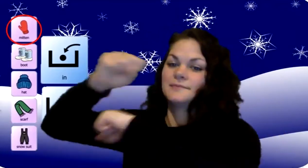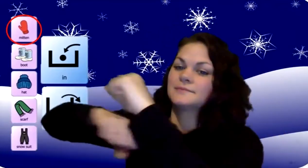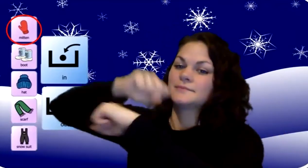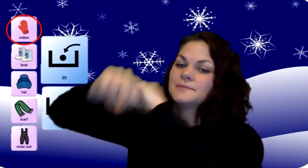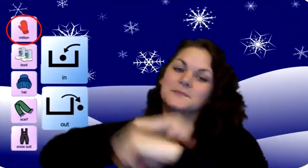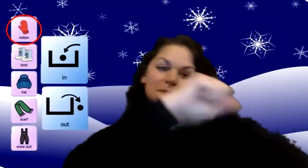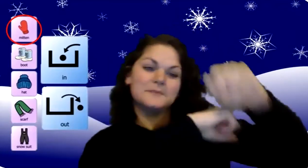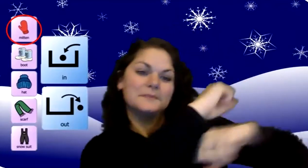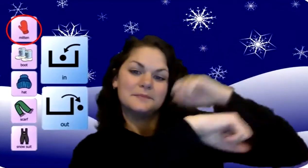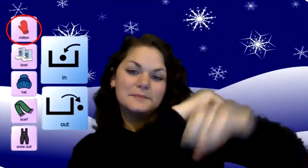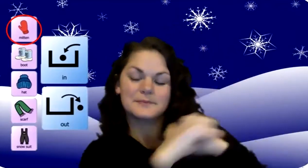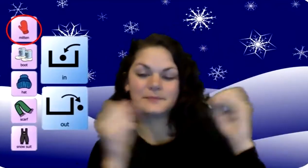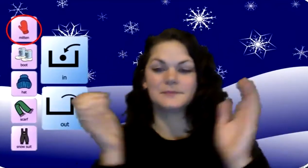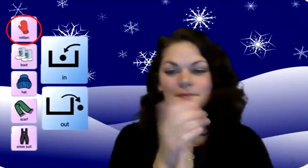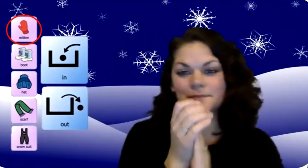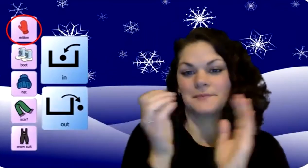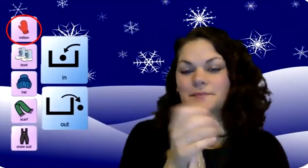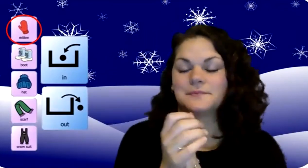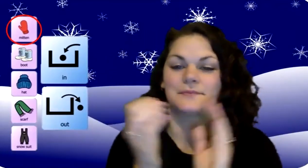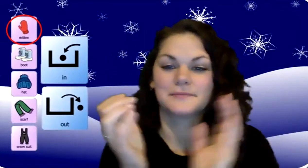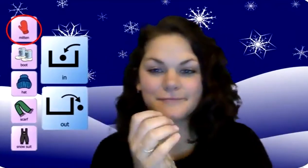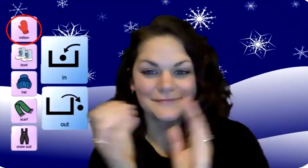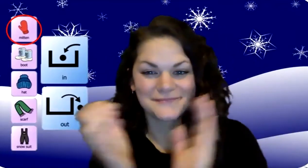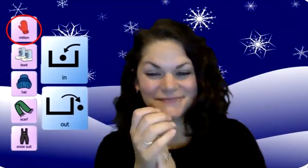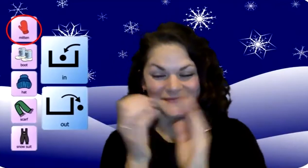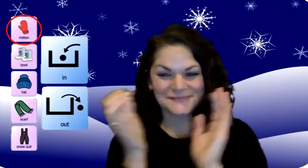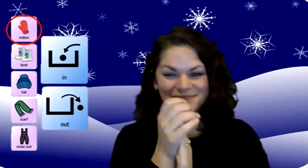turn yourself around. That's what it's all about.